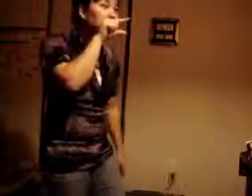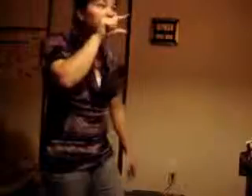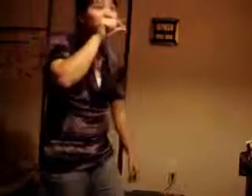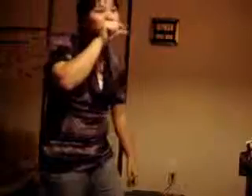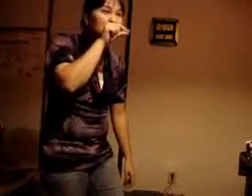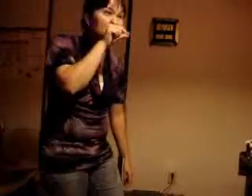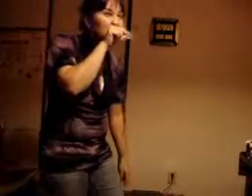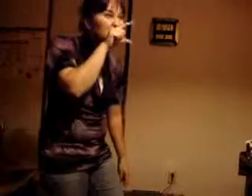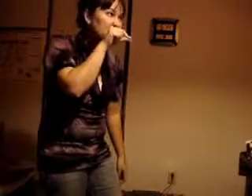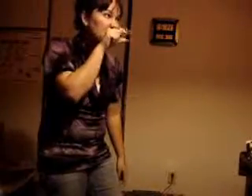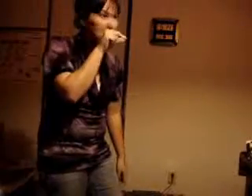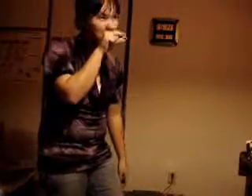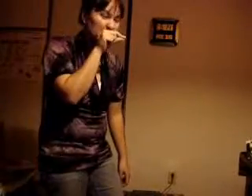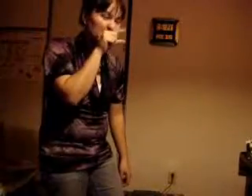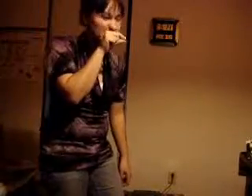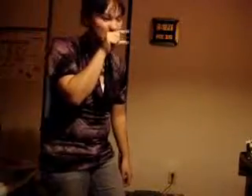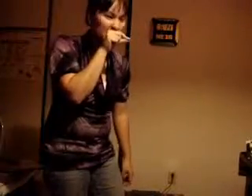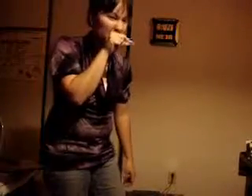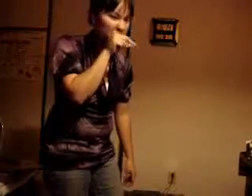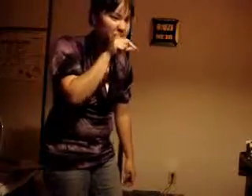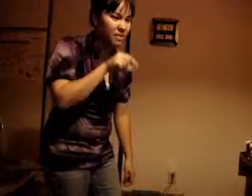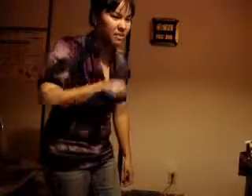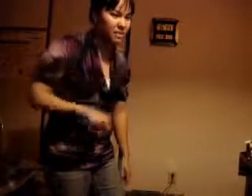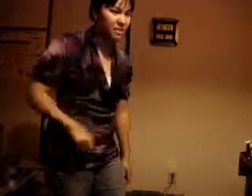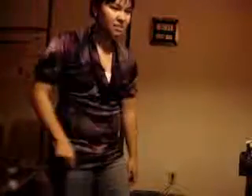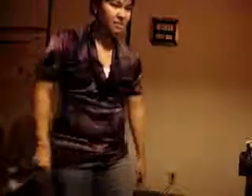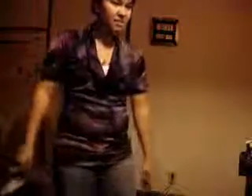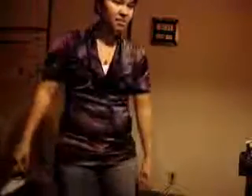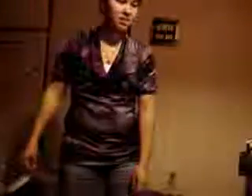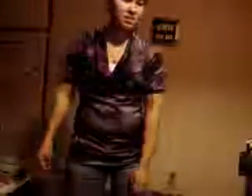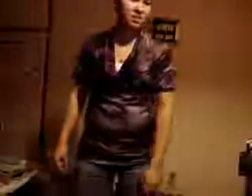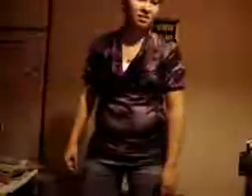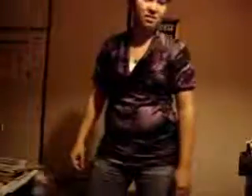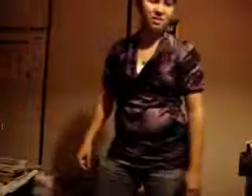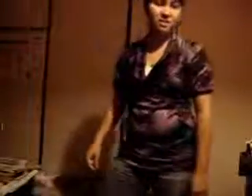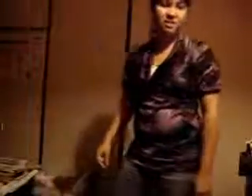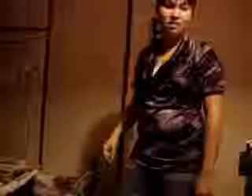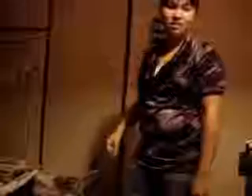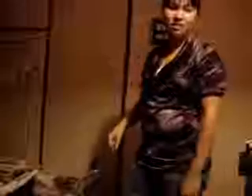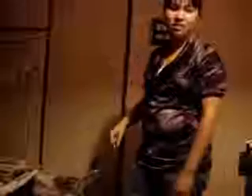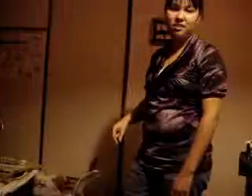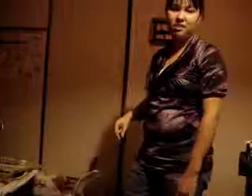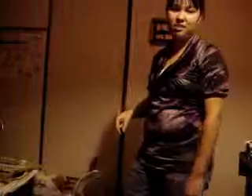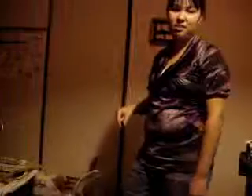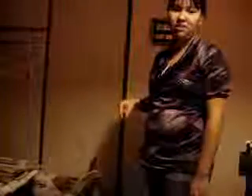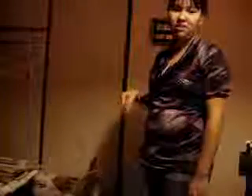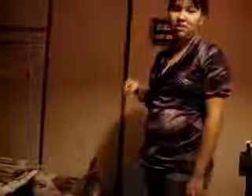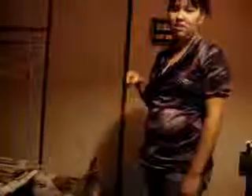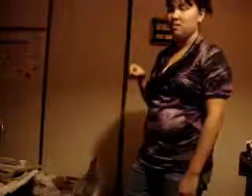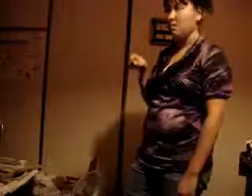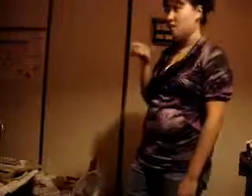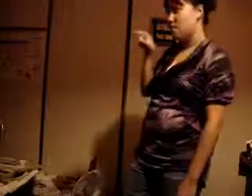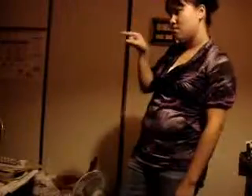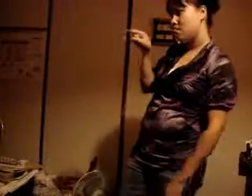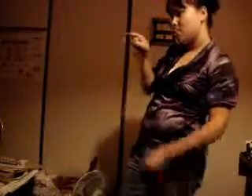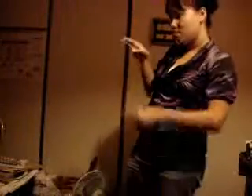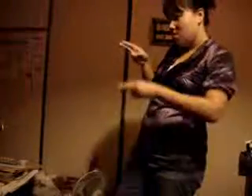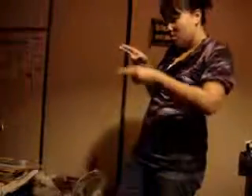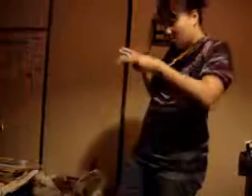so high This shit is melting in the dead of life And the superstars